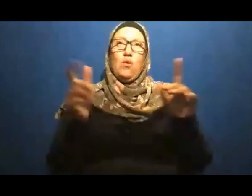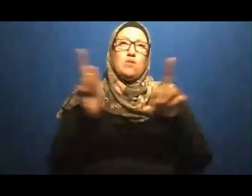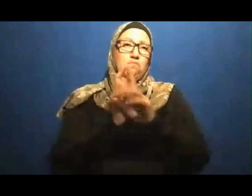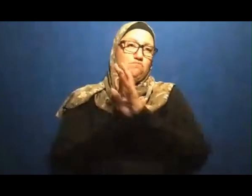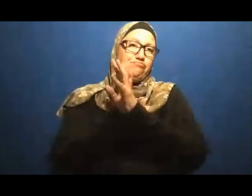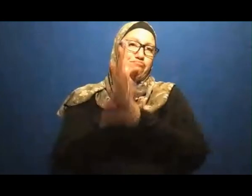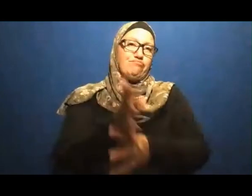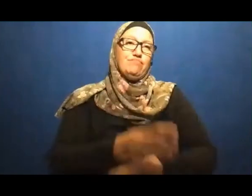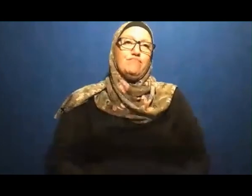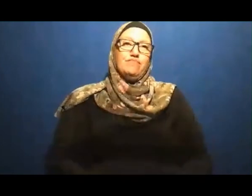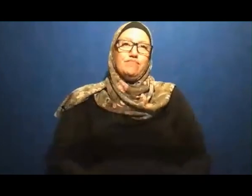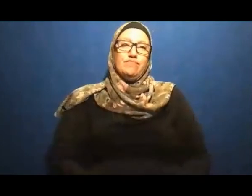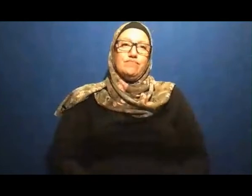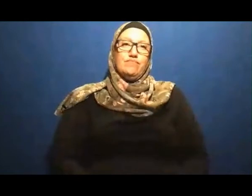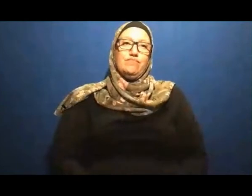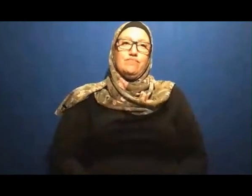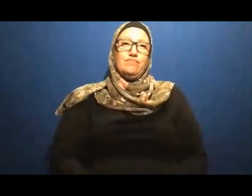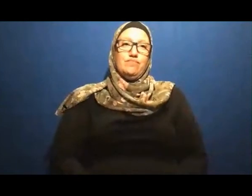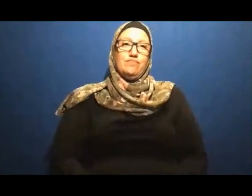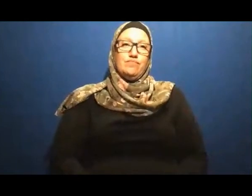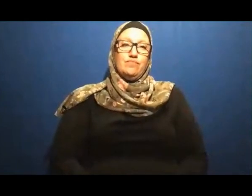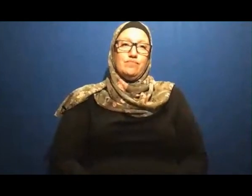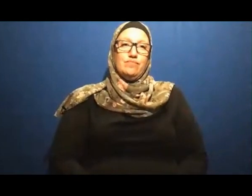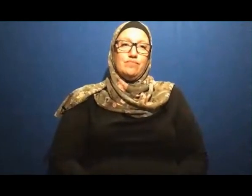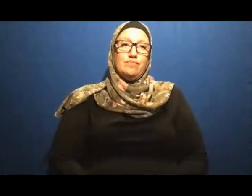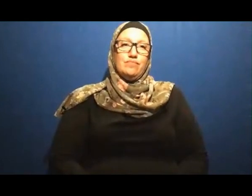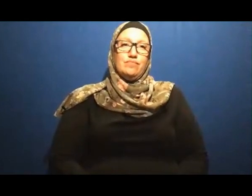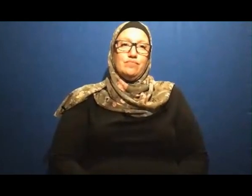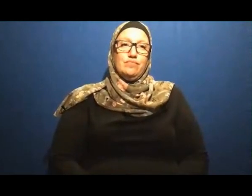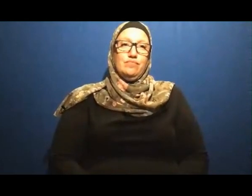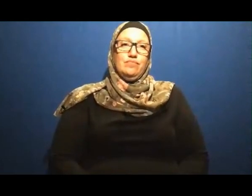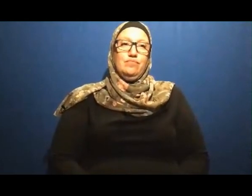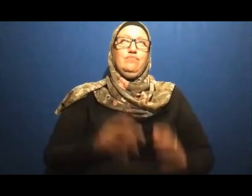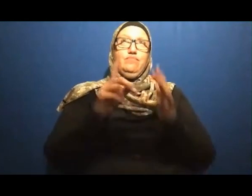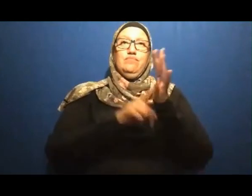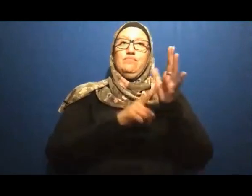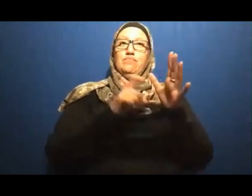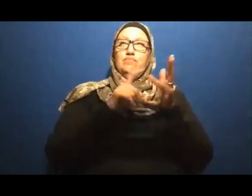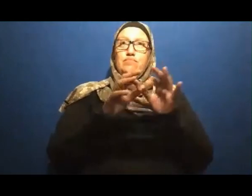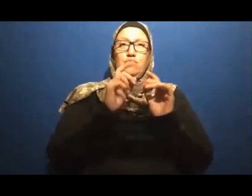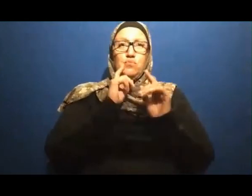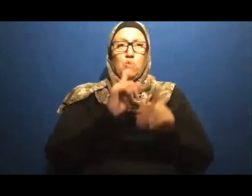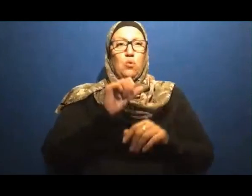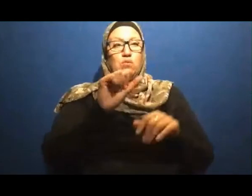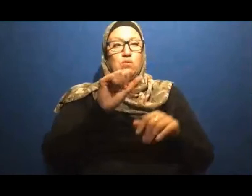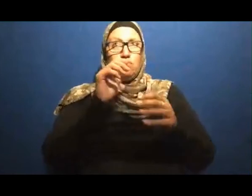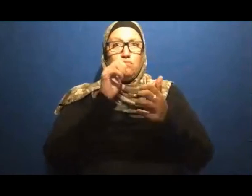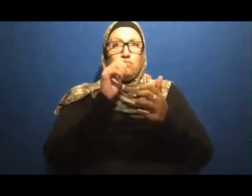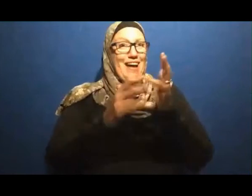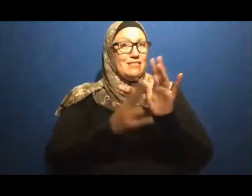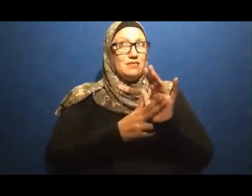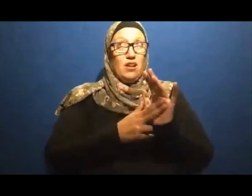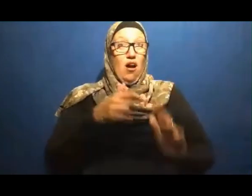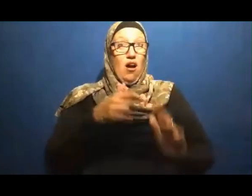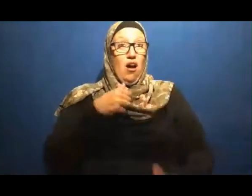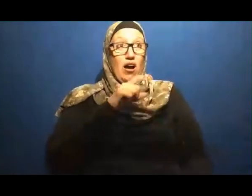Can Not Avail You Against Allah At All Okay Don't Think That Just By